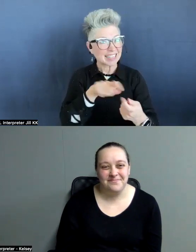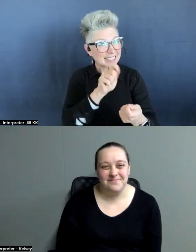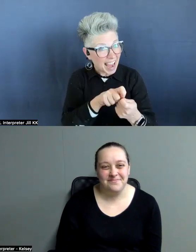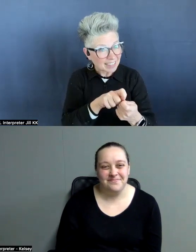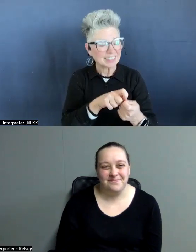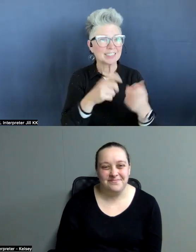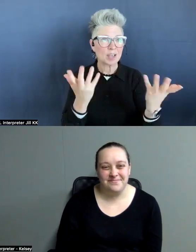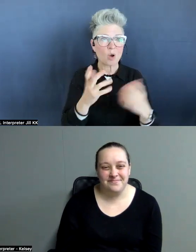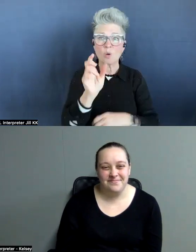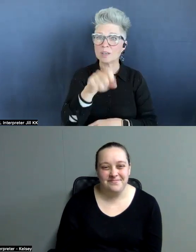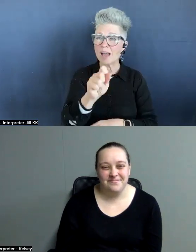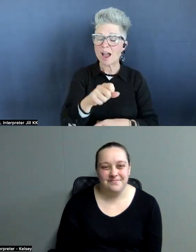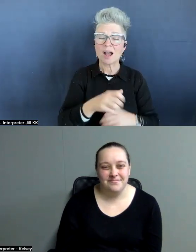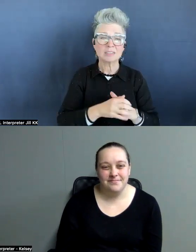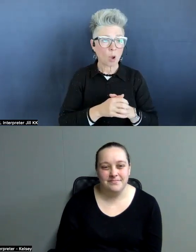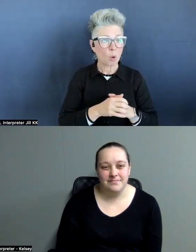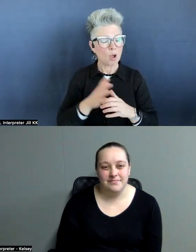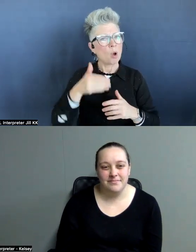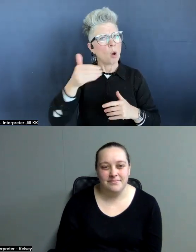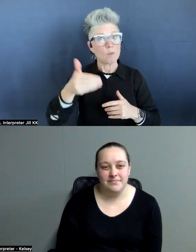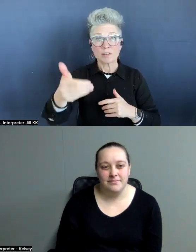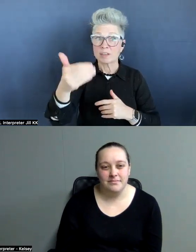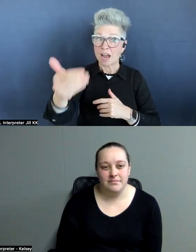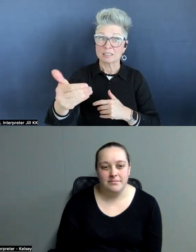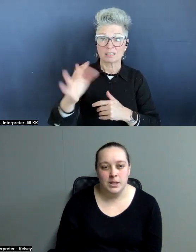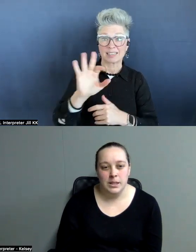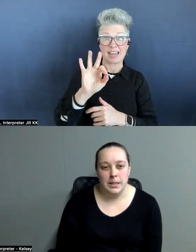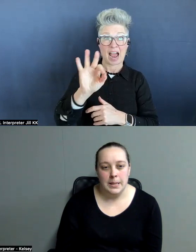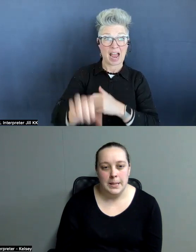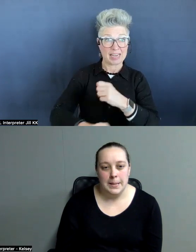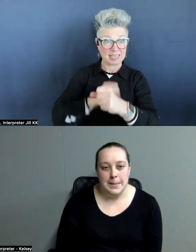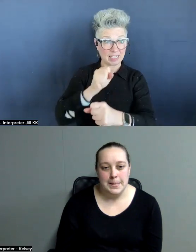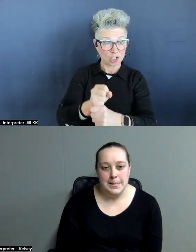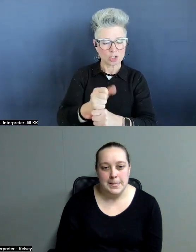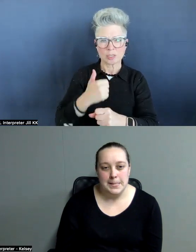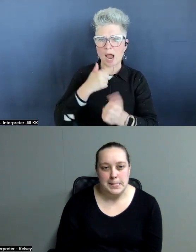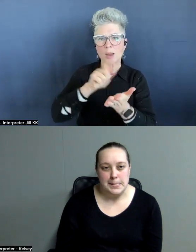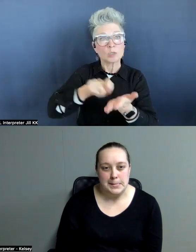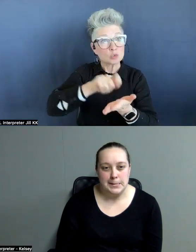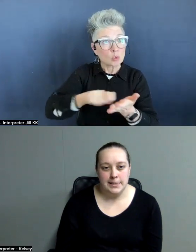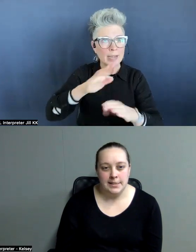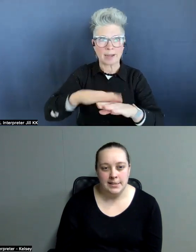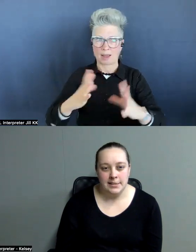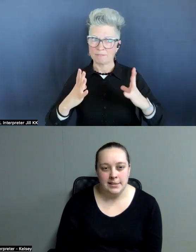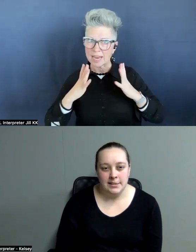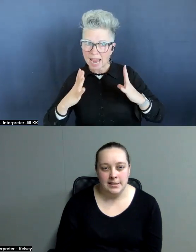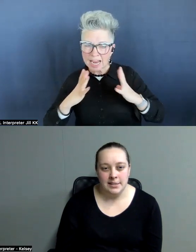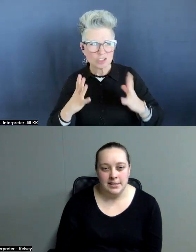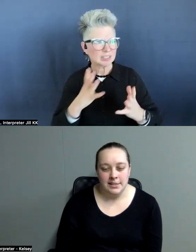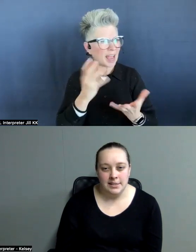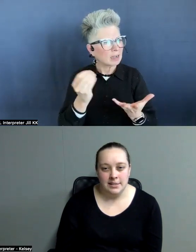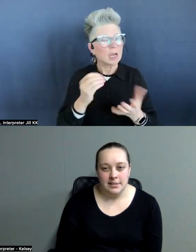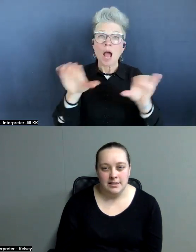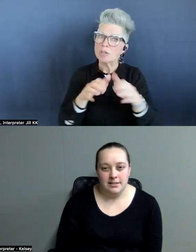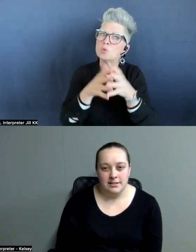yeah. So, over the next nine years, I was writing on vacations and I did a lot of